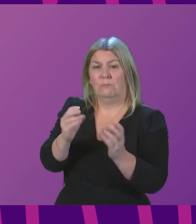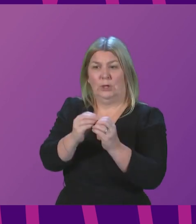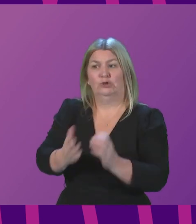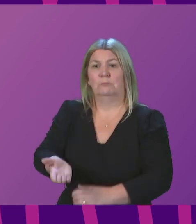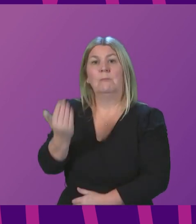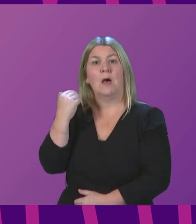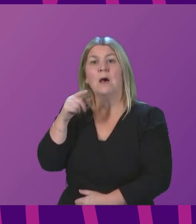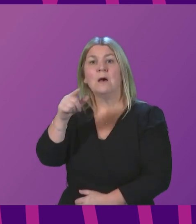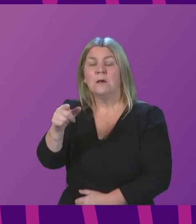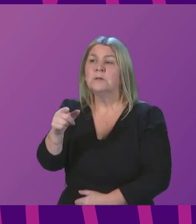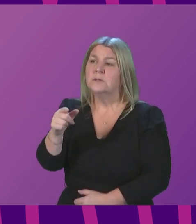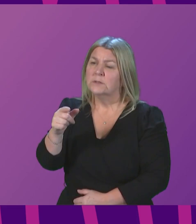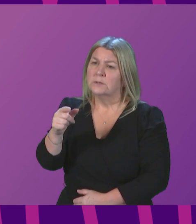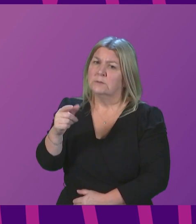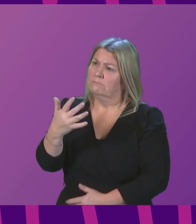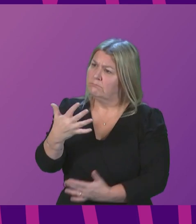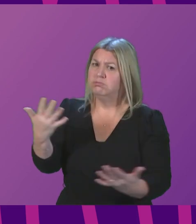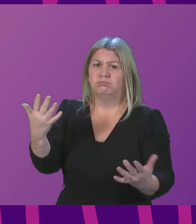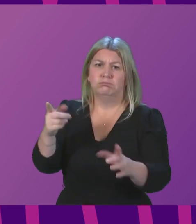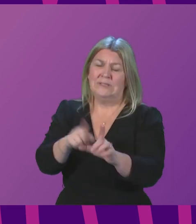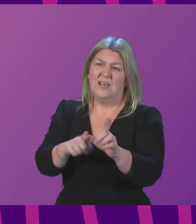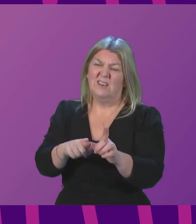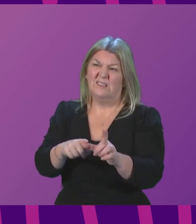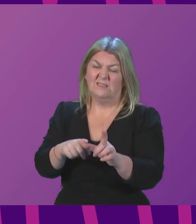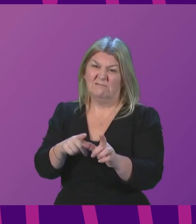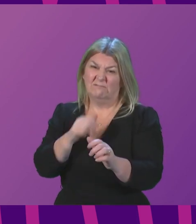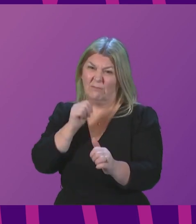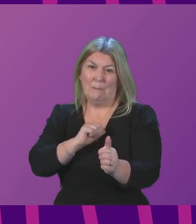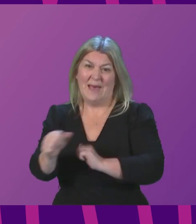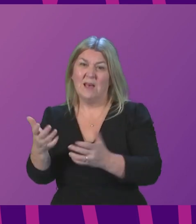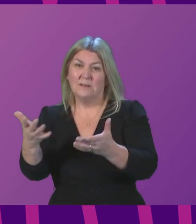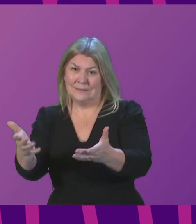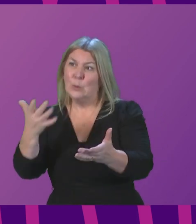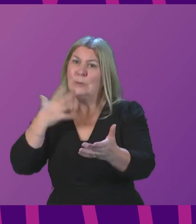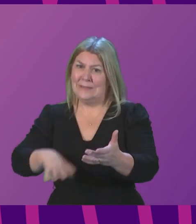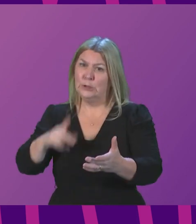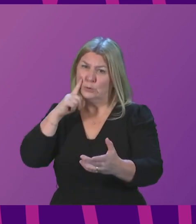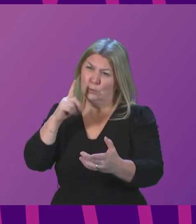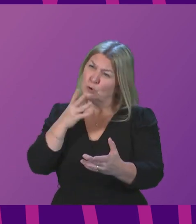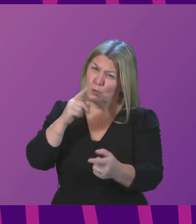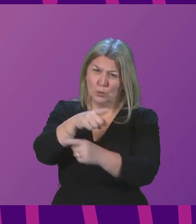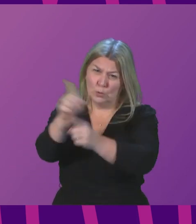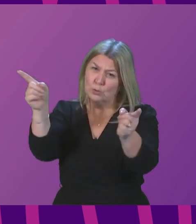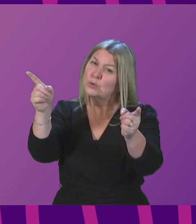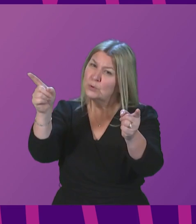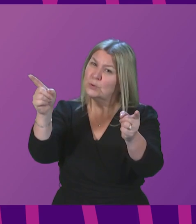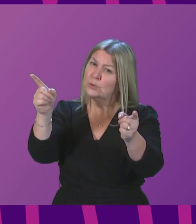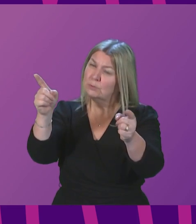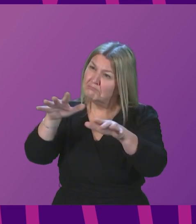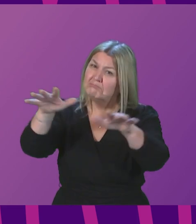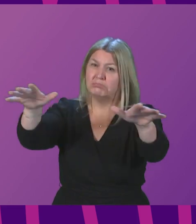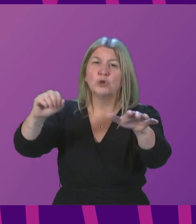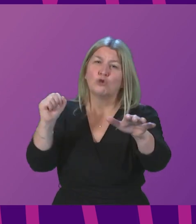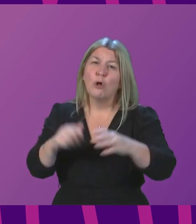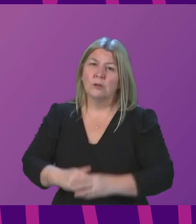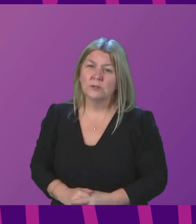for many, many years we have done this well enough. We need to capture all of the economic benefits of that right throughout the supply chain. There's much that